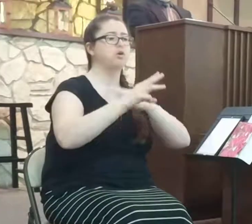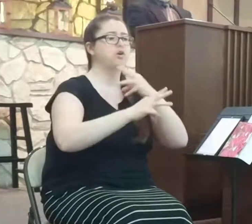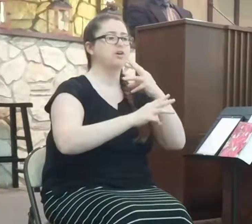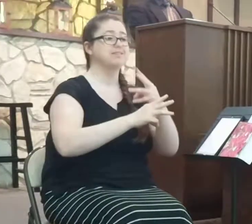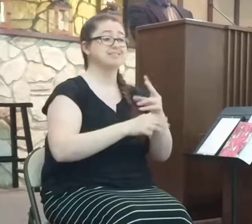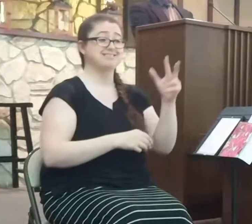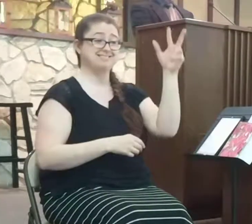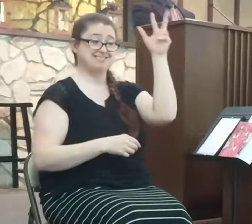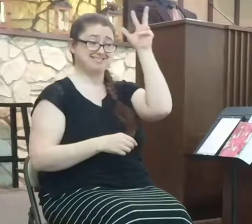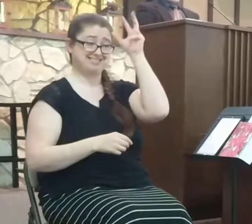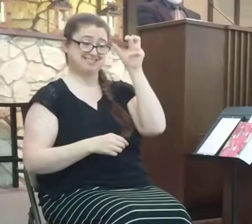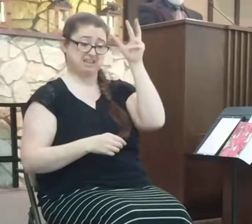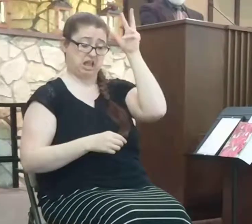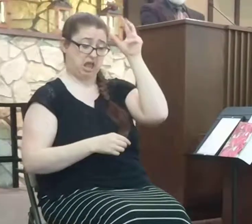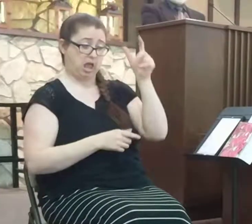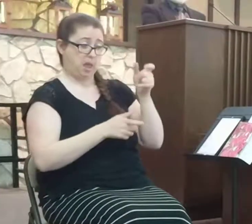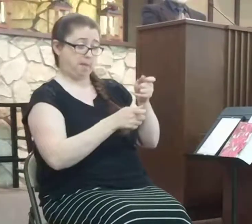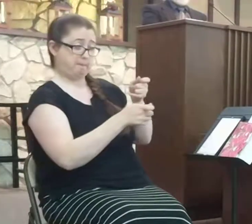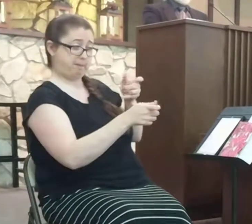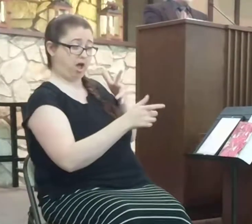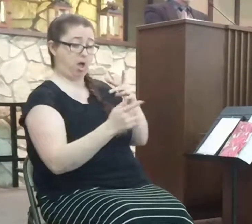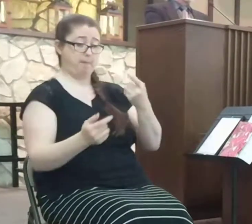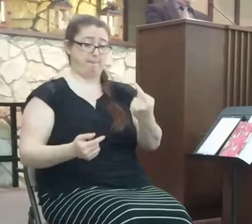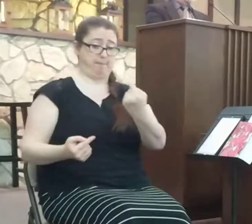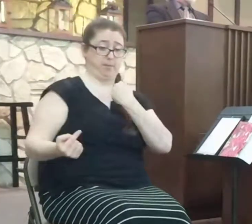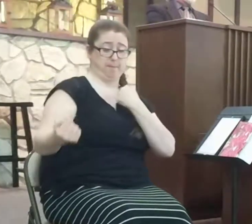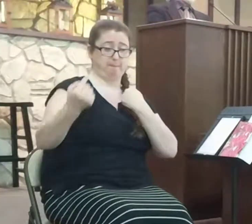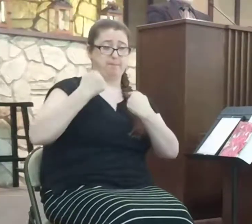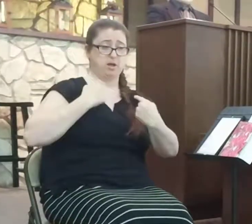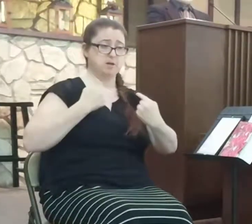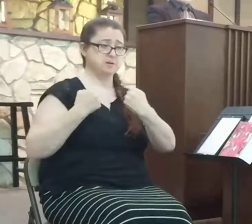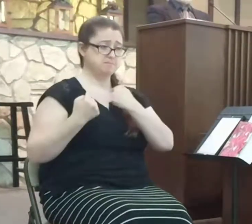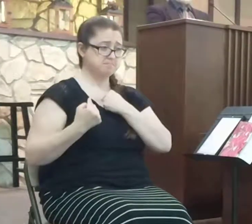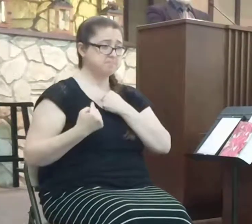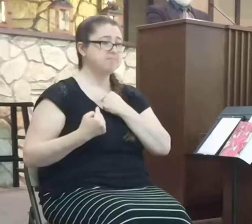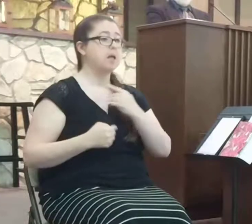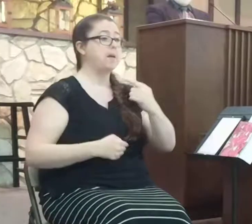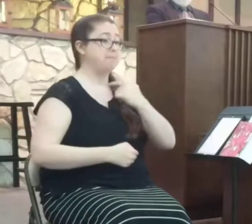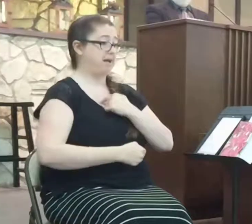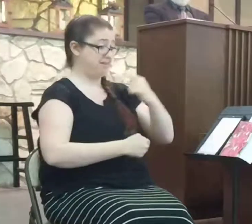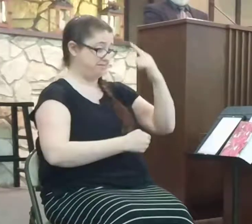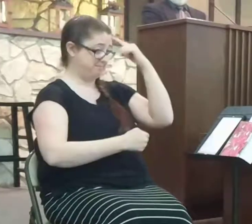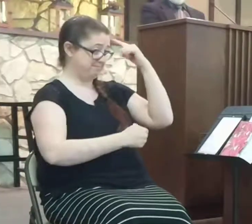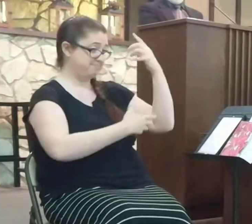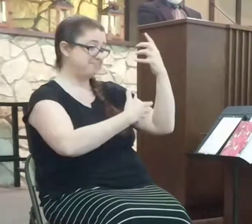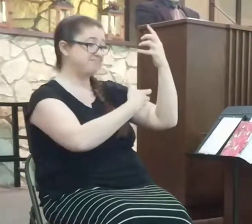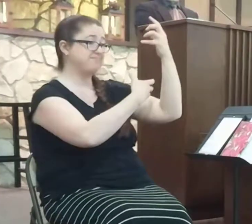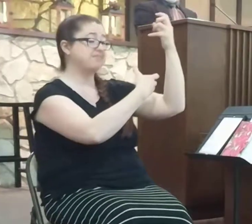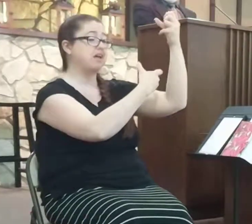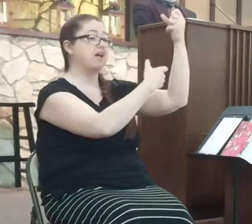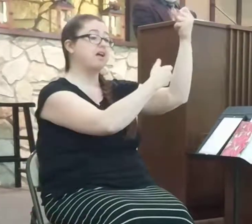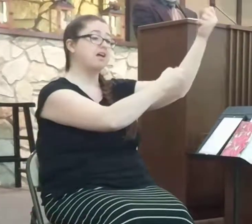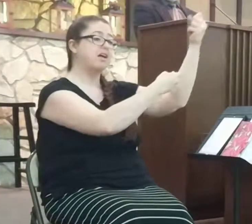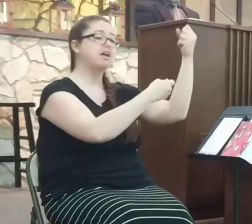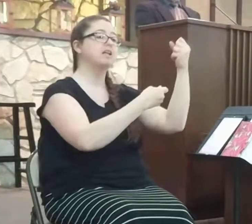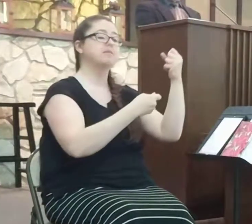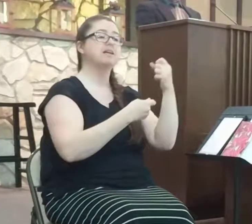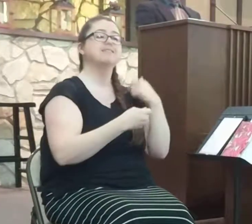O sacred stars, and me our world. For faith has caught the